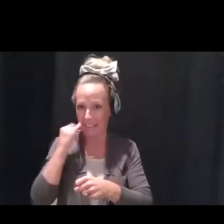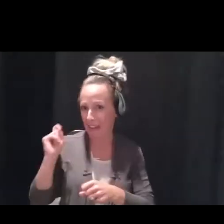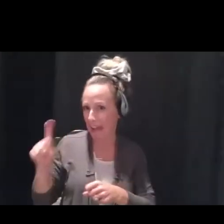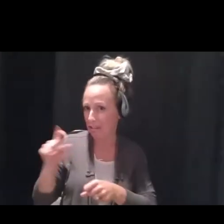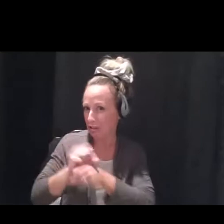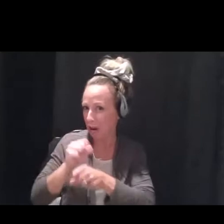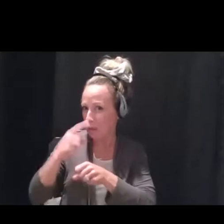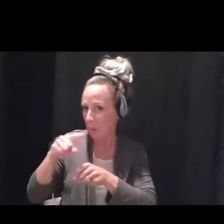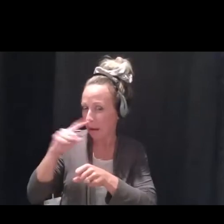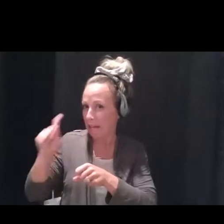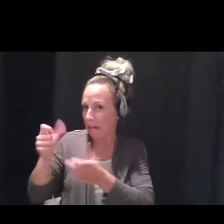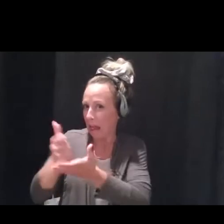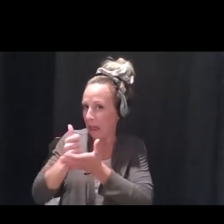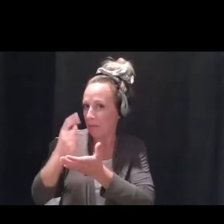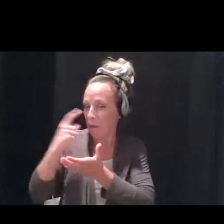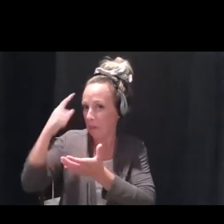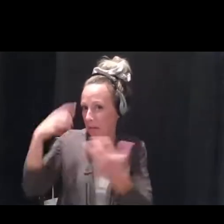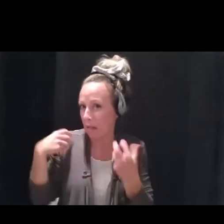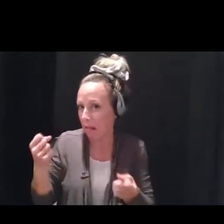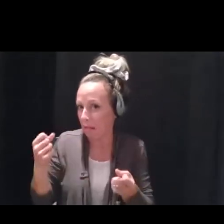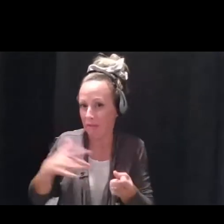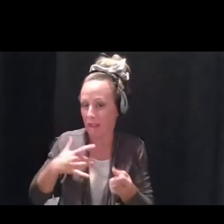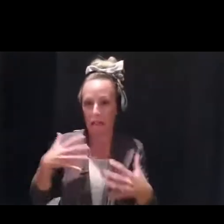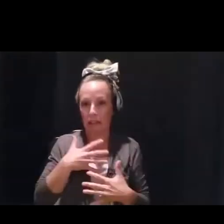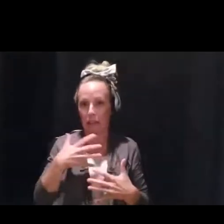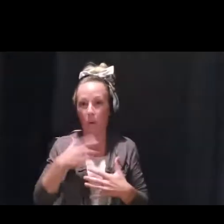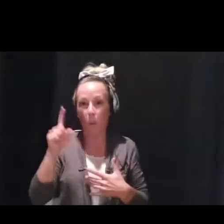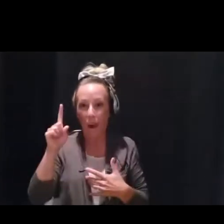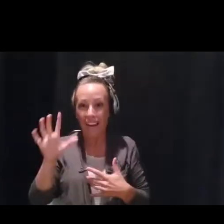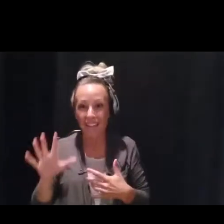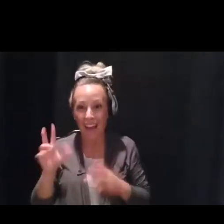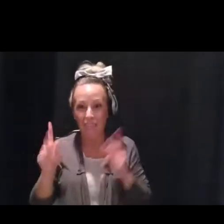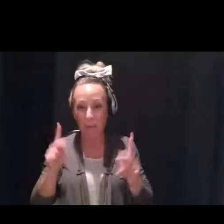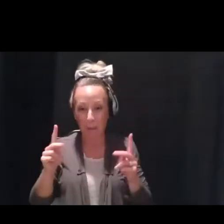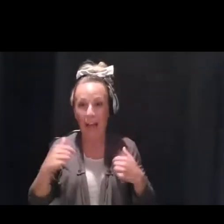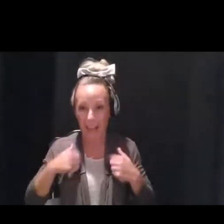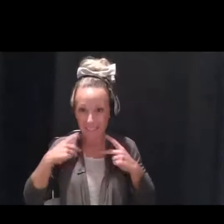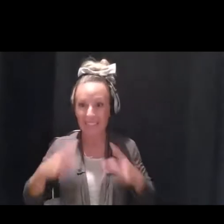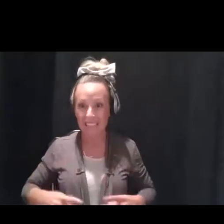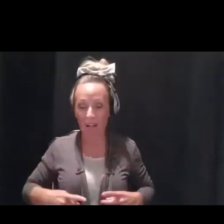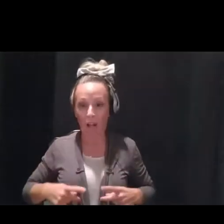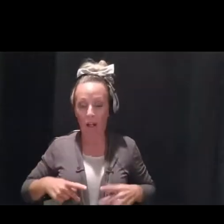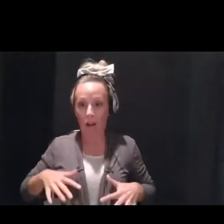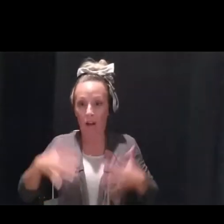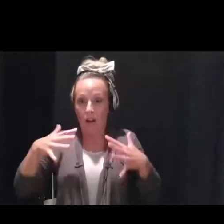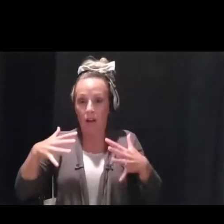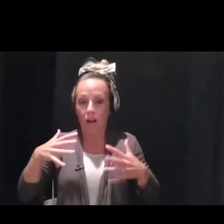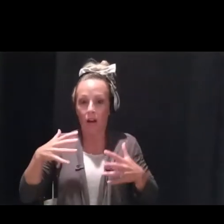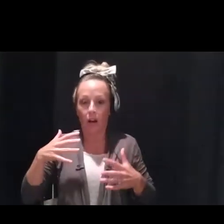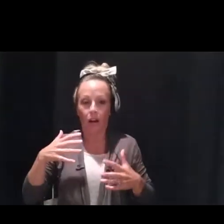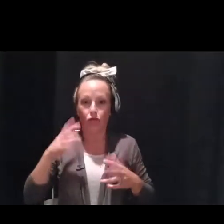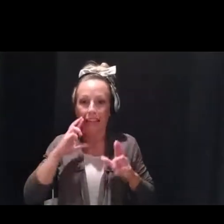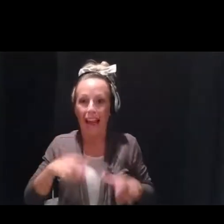in our U.S. workforce. One in five Americans have had a physical reaction when thinking about the